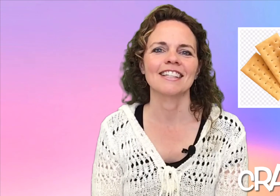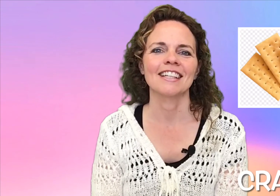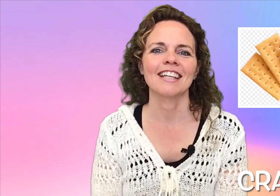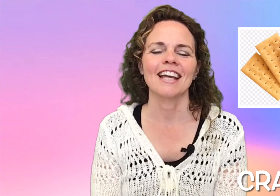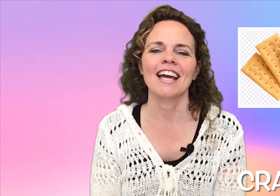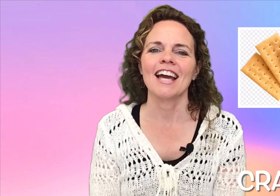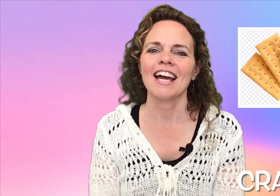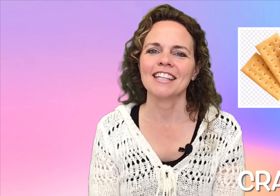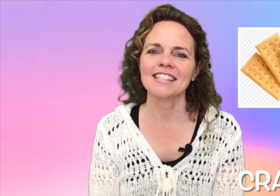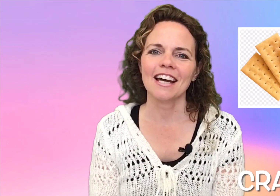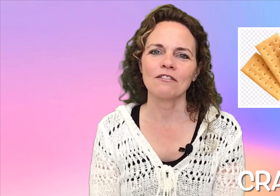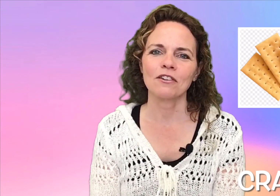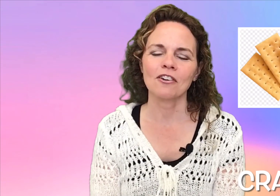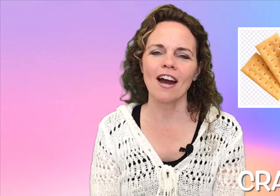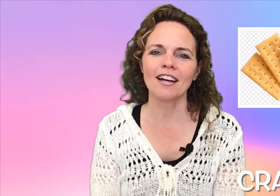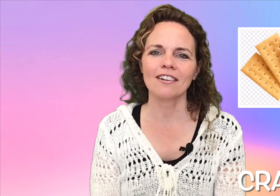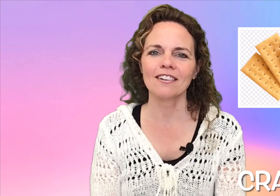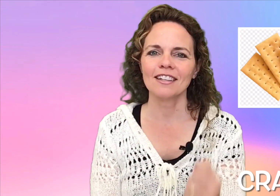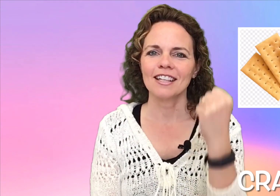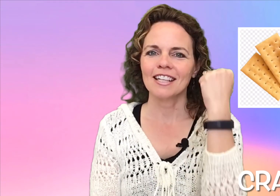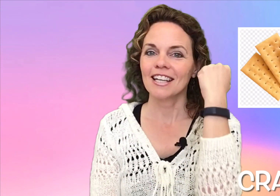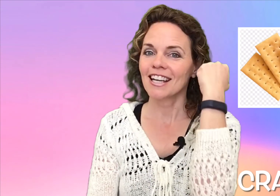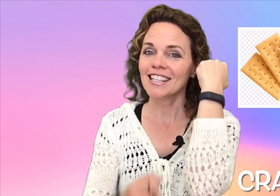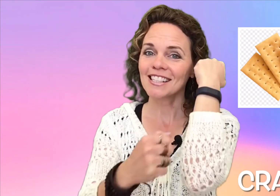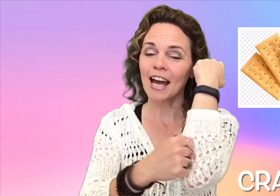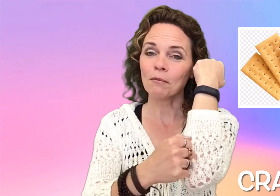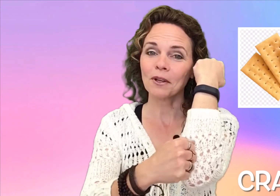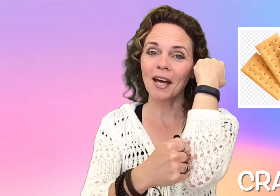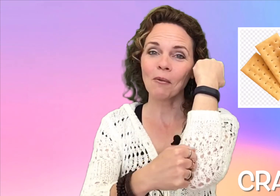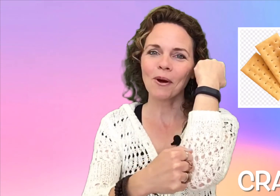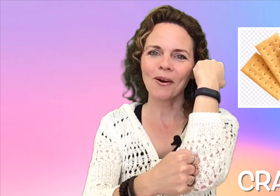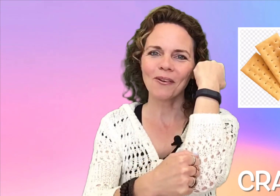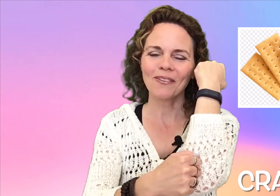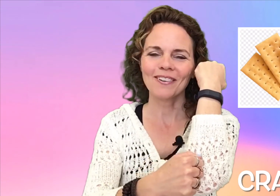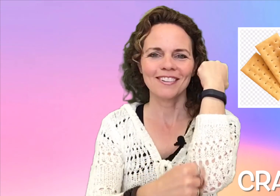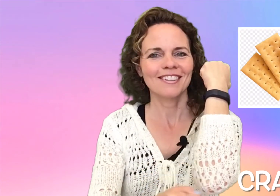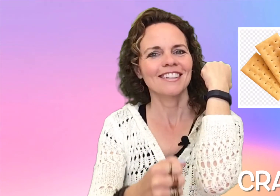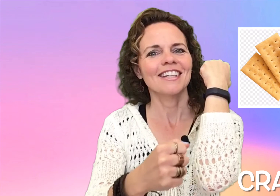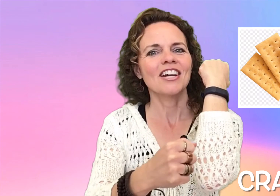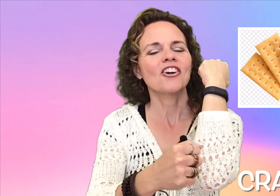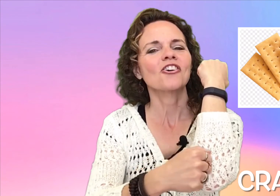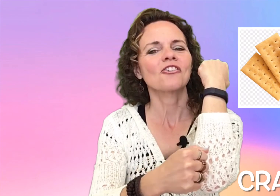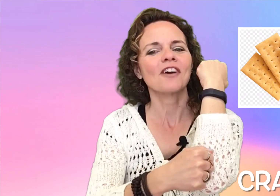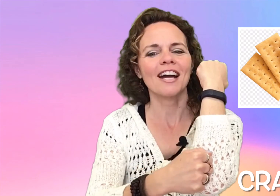And the sign for cracker. Tap your elbow. Cracker.